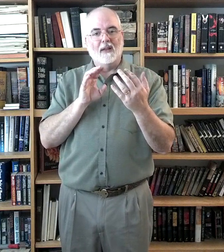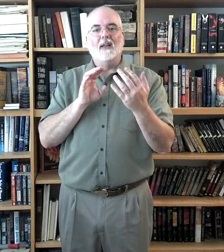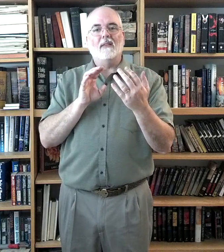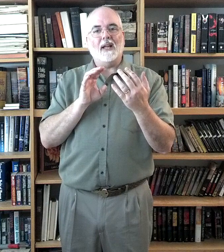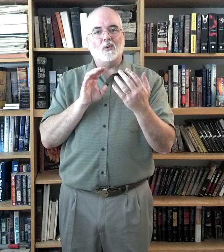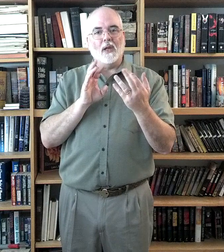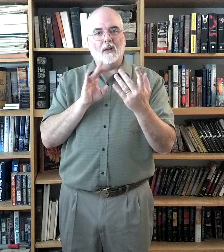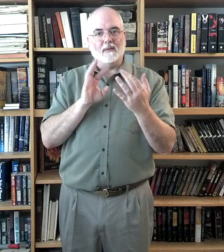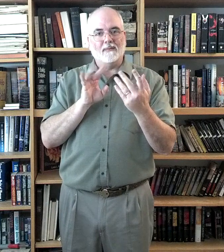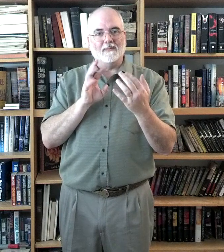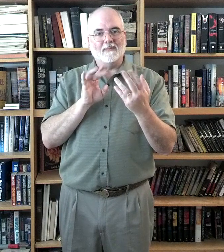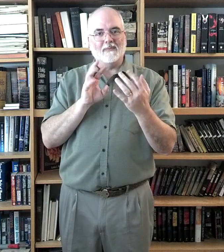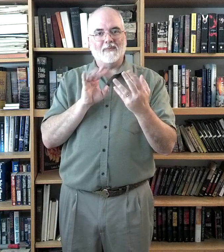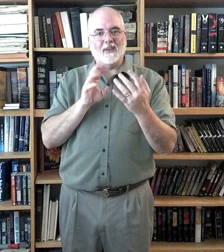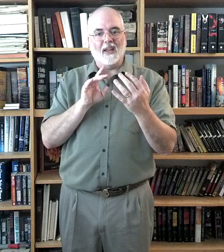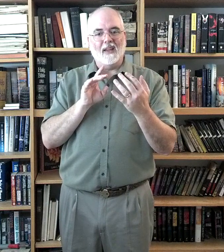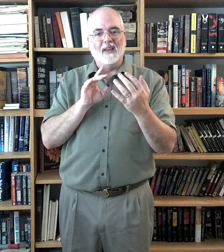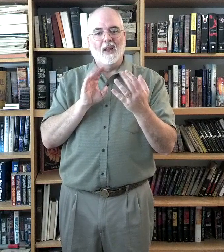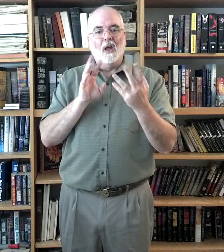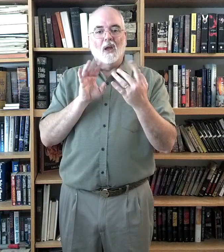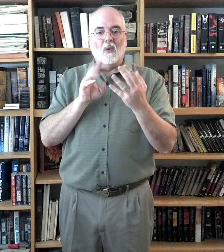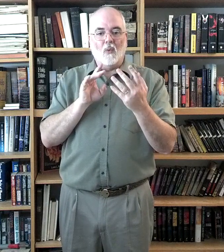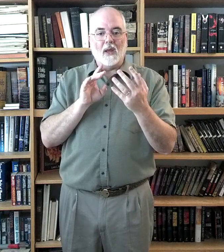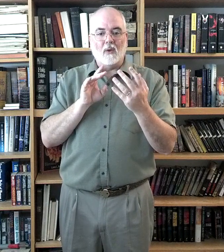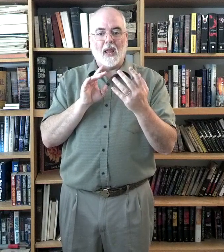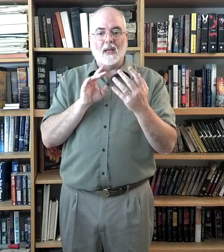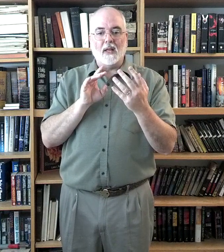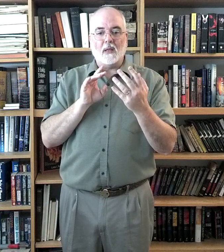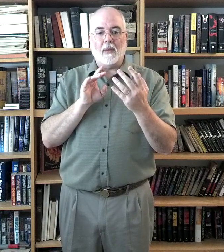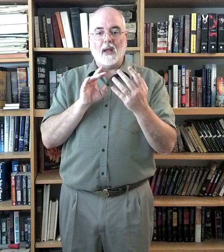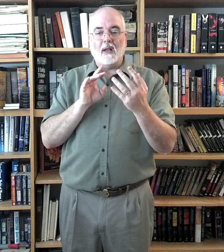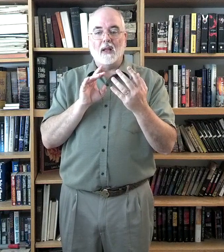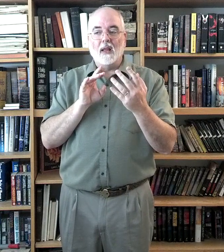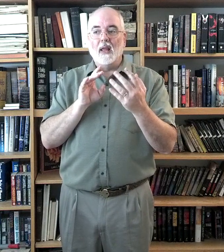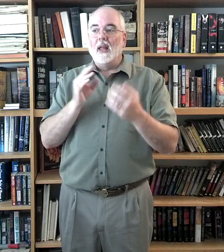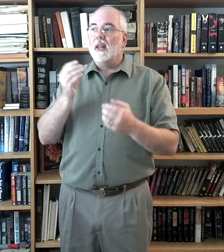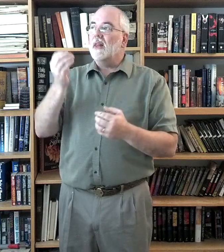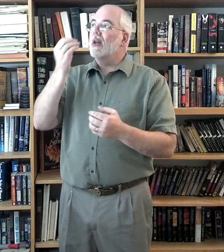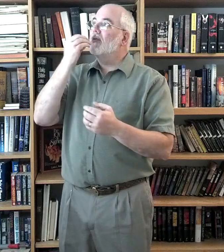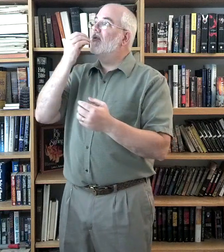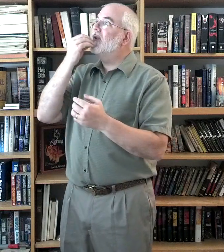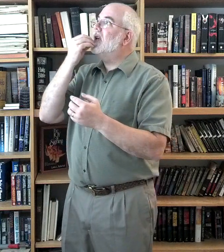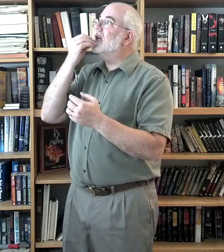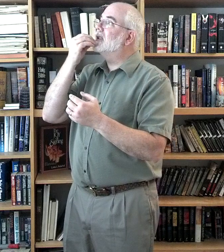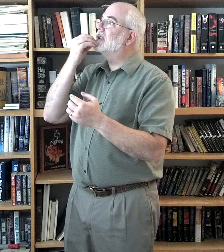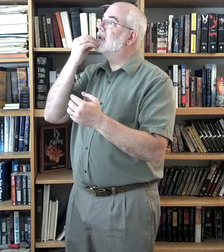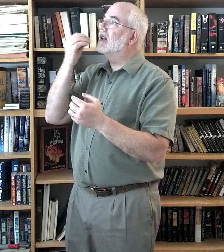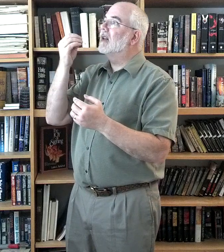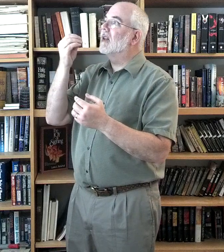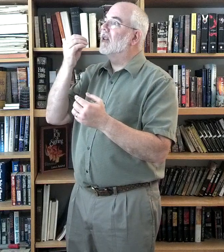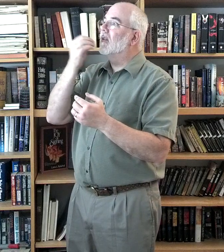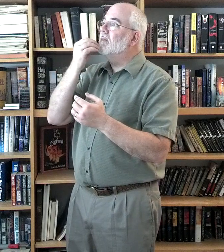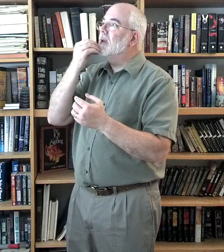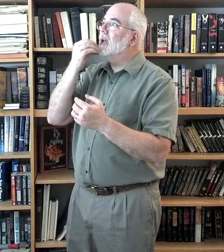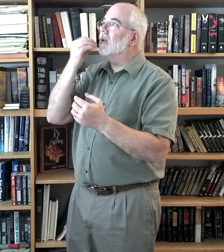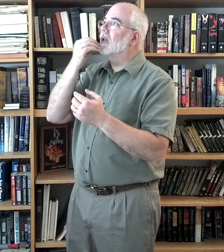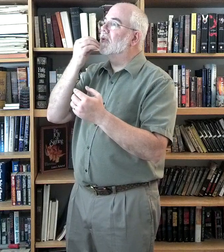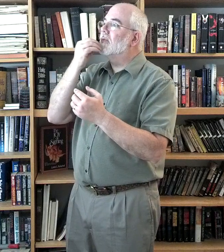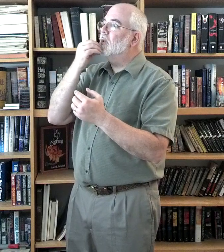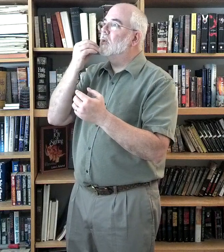That's waiting. Okay? We anticipate the feast. The meal. The food.